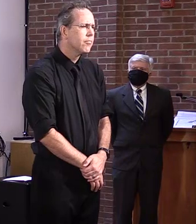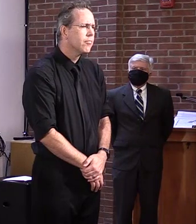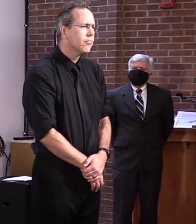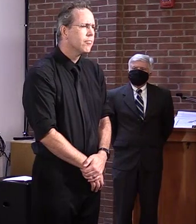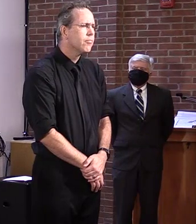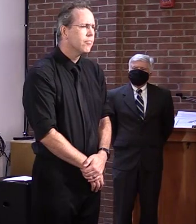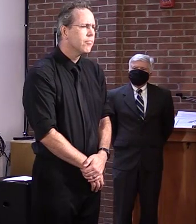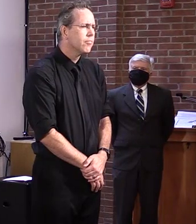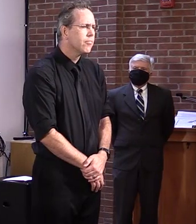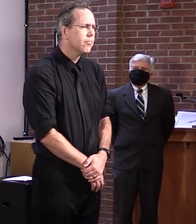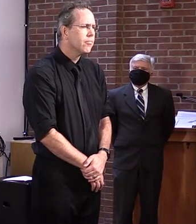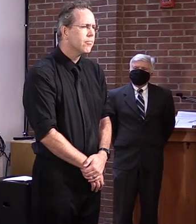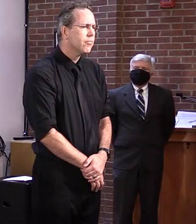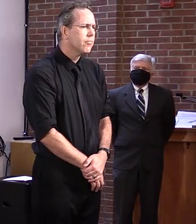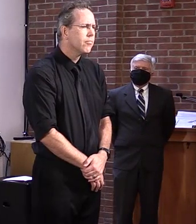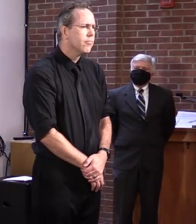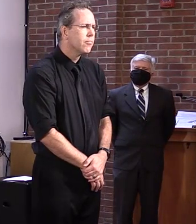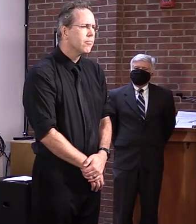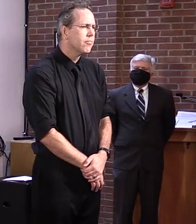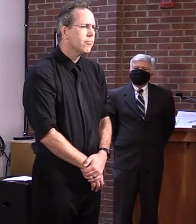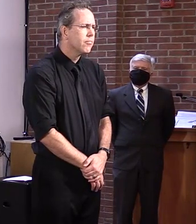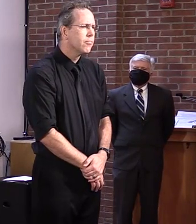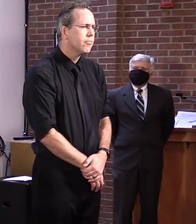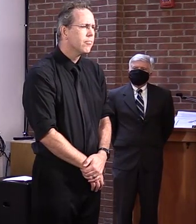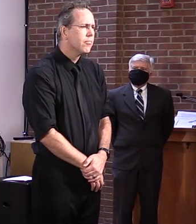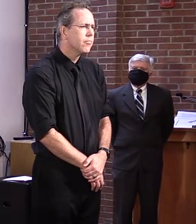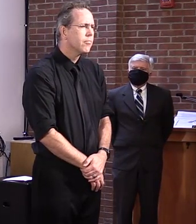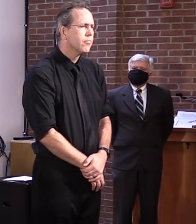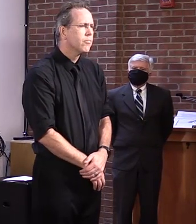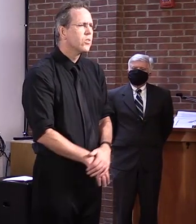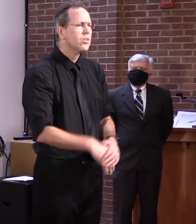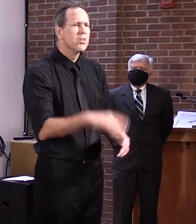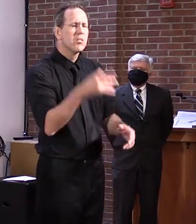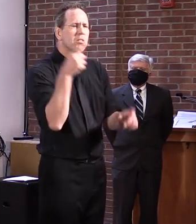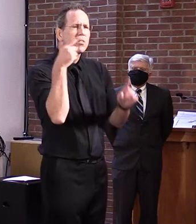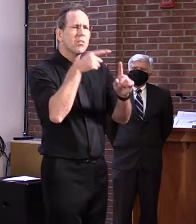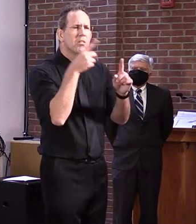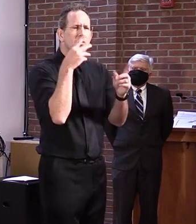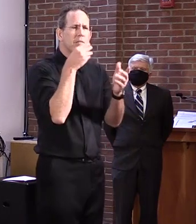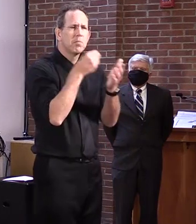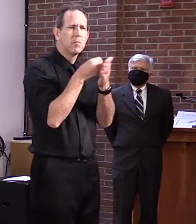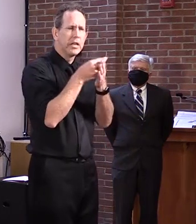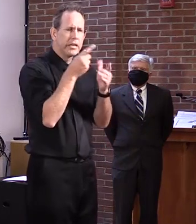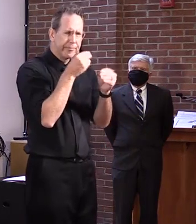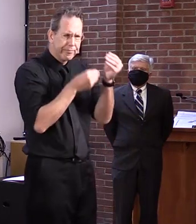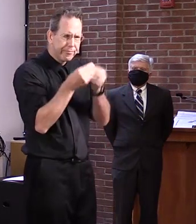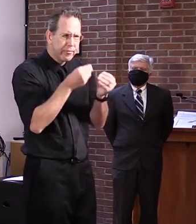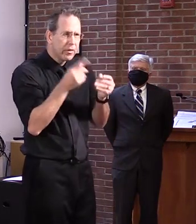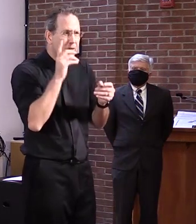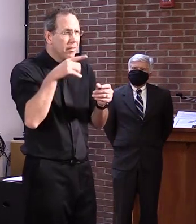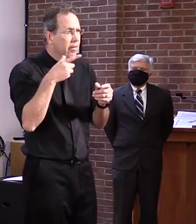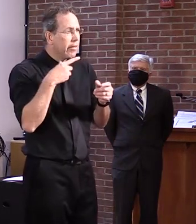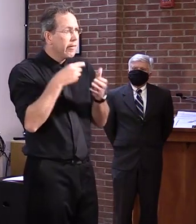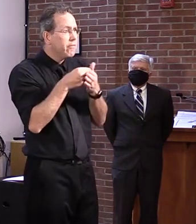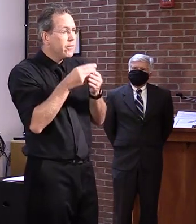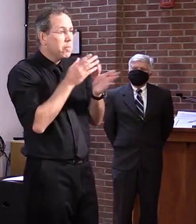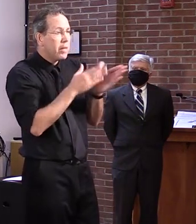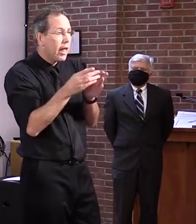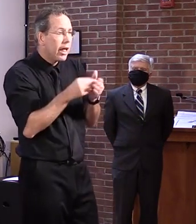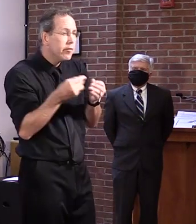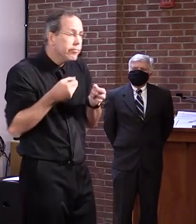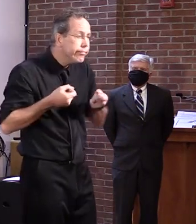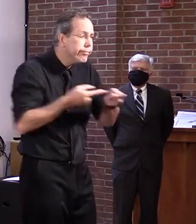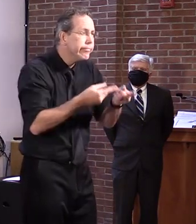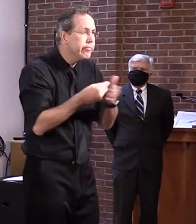run in order to make this budget, uh, sort of level funded, so to speak. Yeah, I, no, I get your point, um,